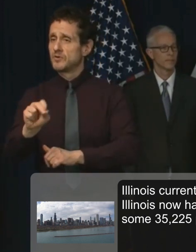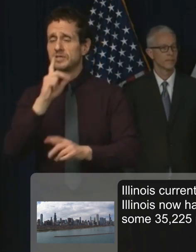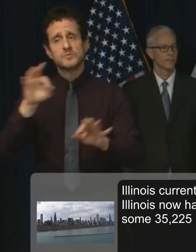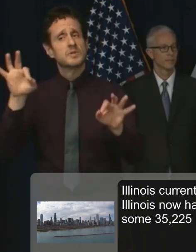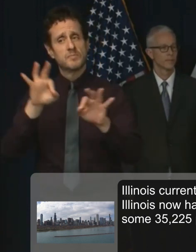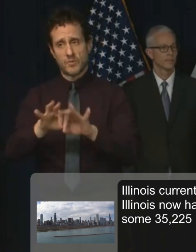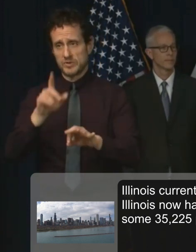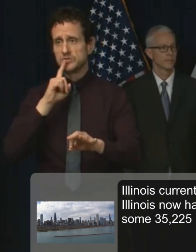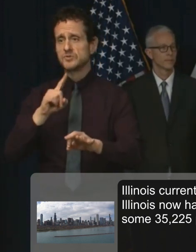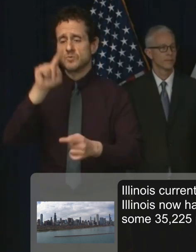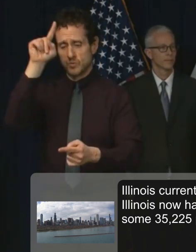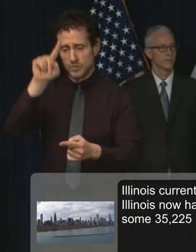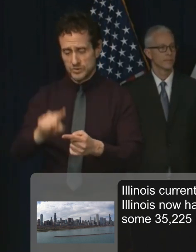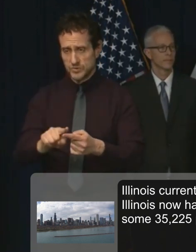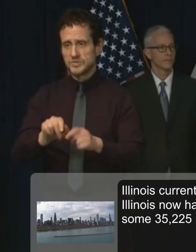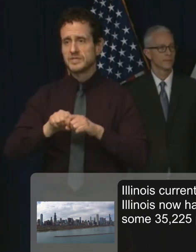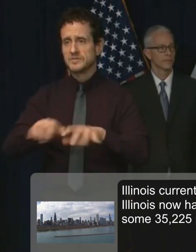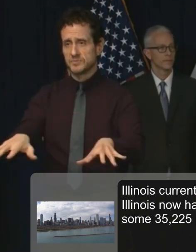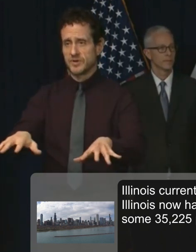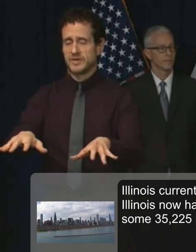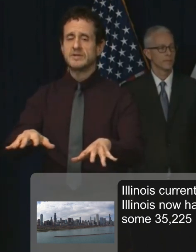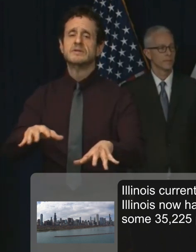the number of people who become ill.